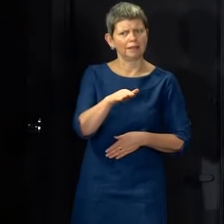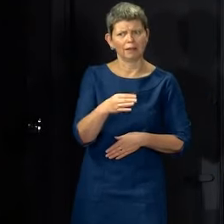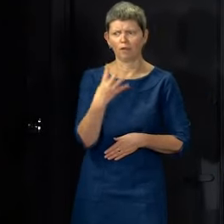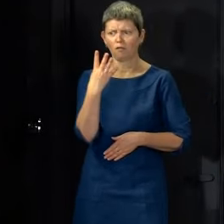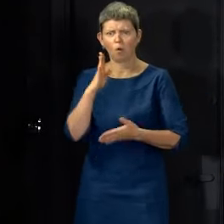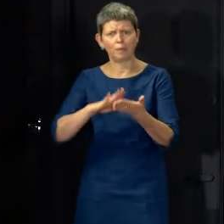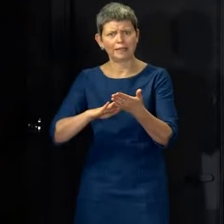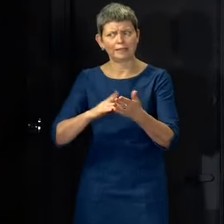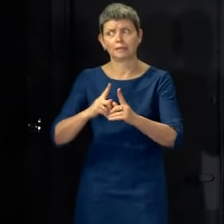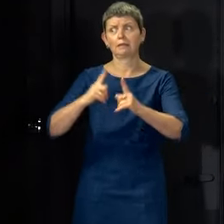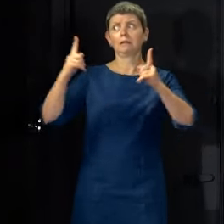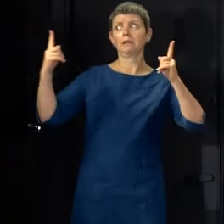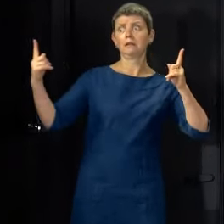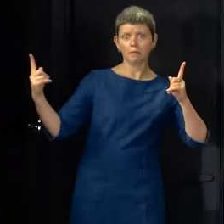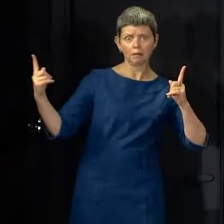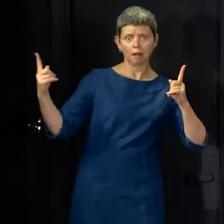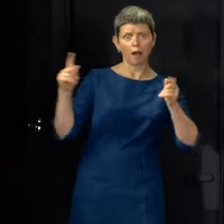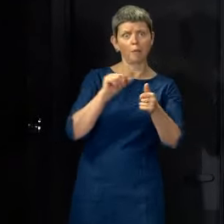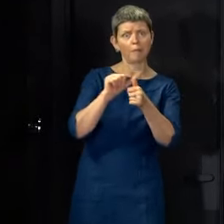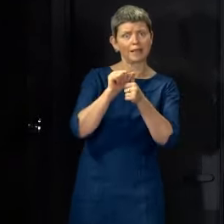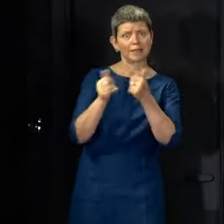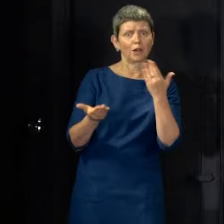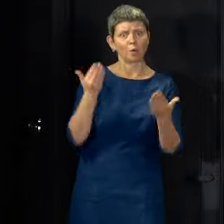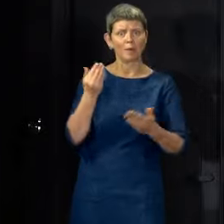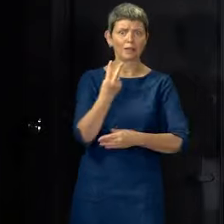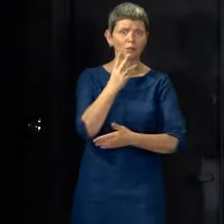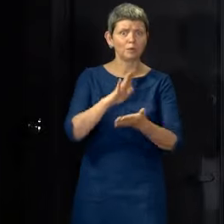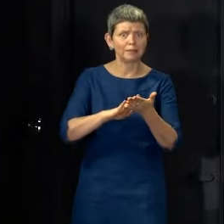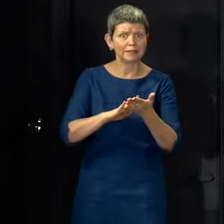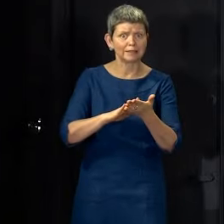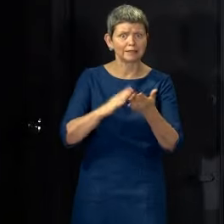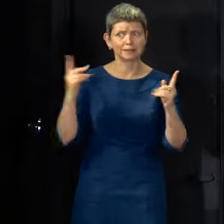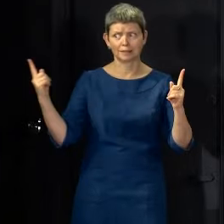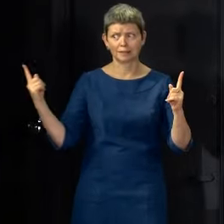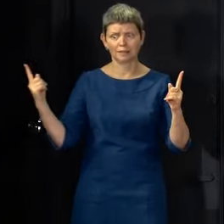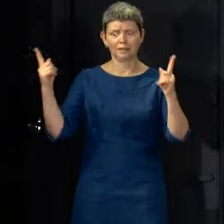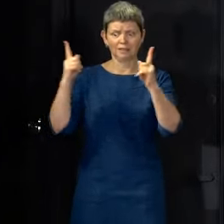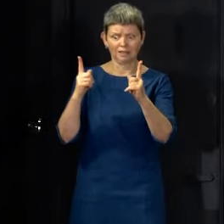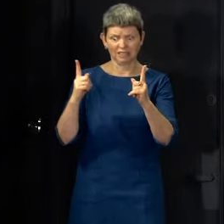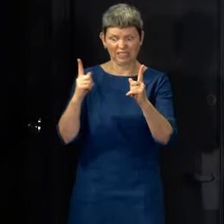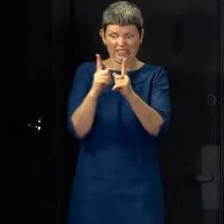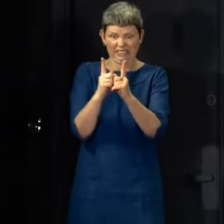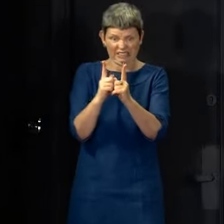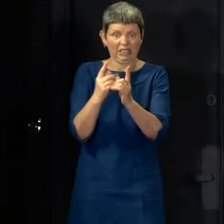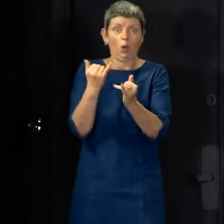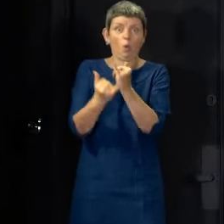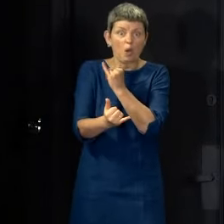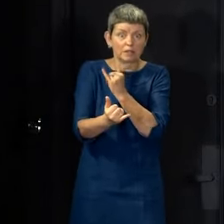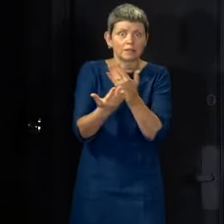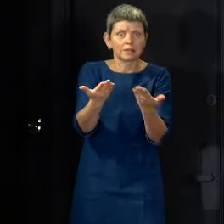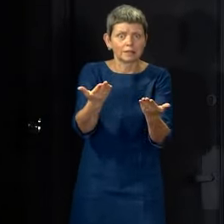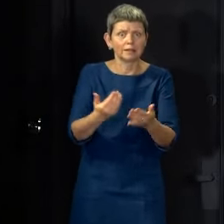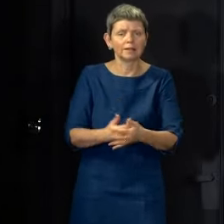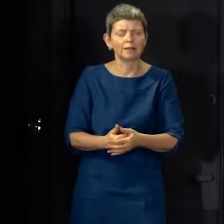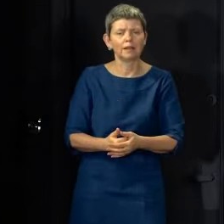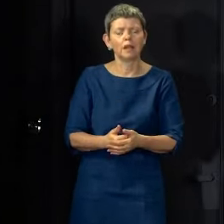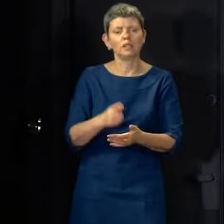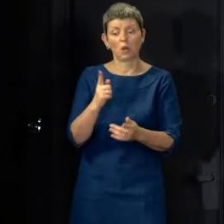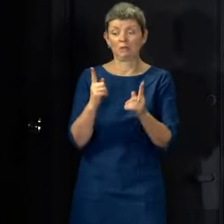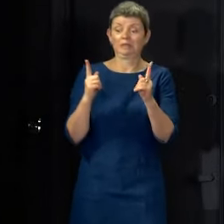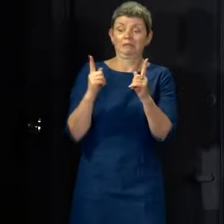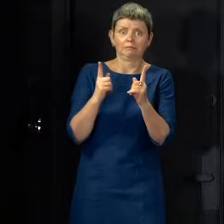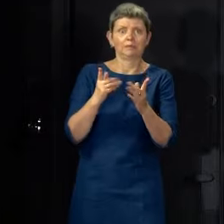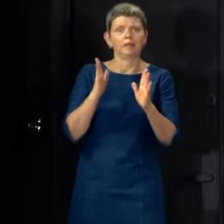and two metres is less risky than one metre. And if you go to a shorter distance, face coverings and other mitigations might be